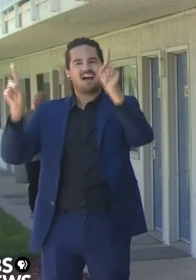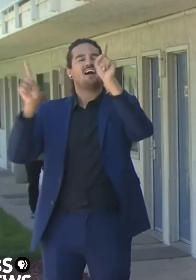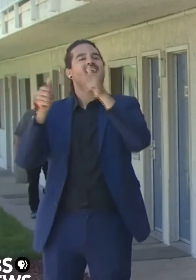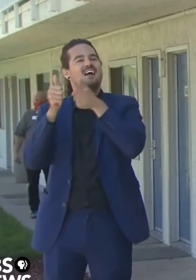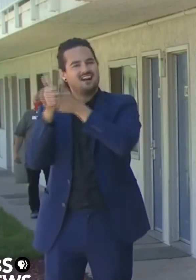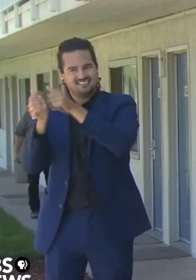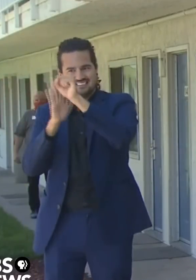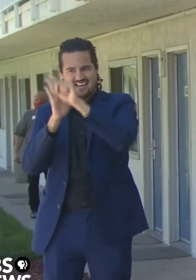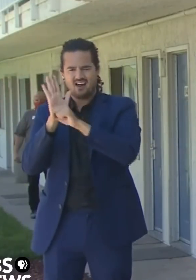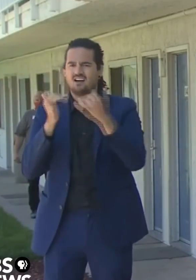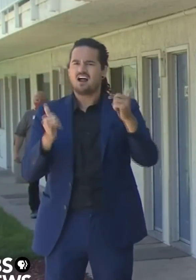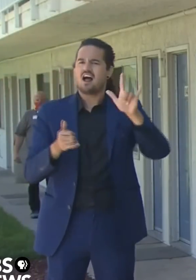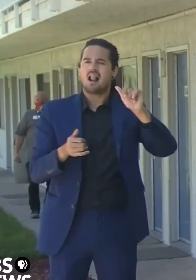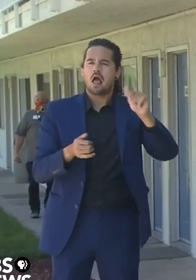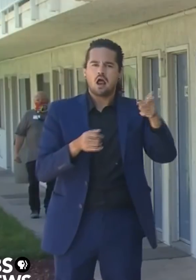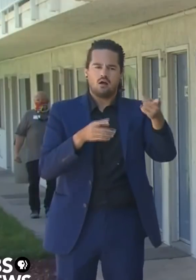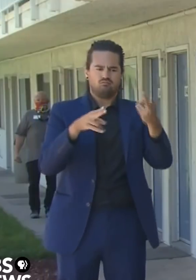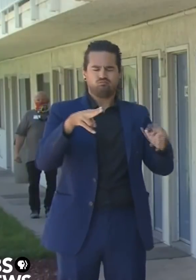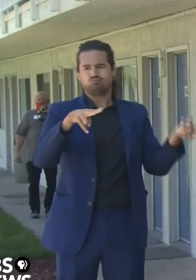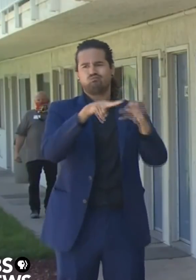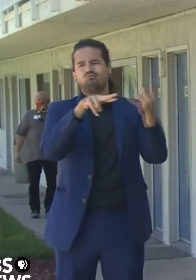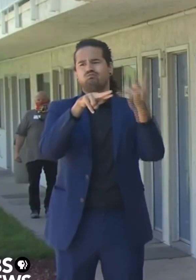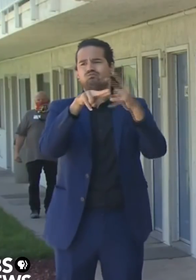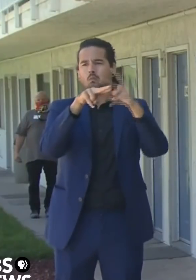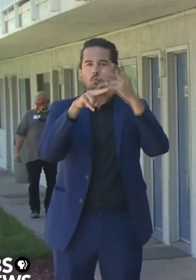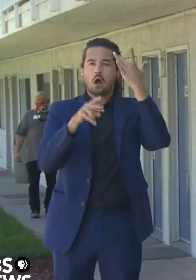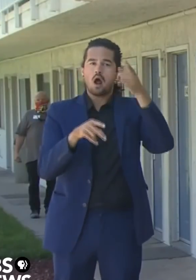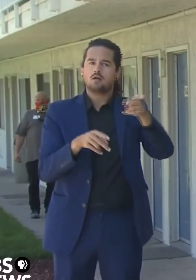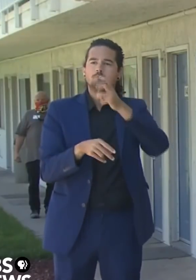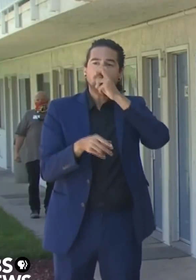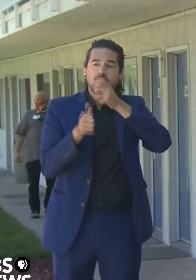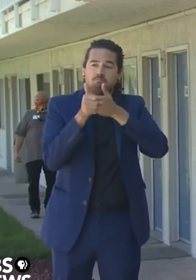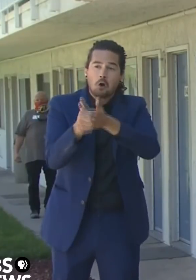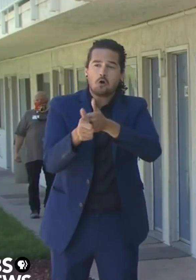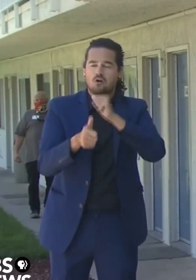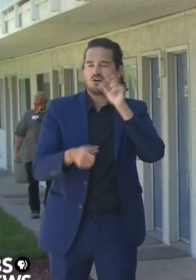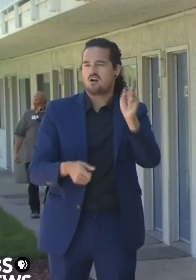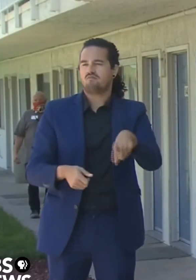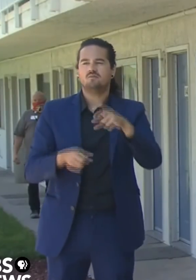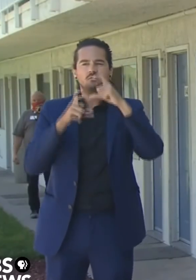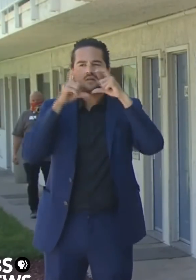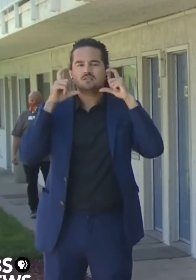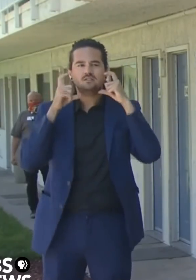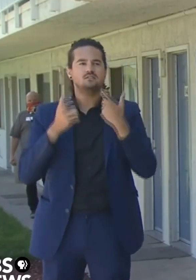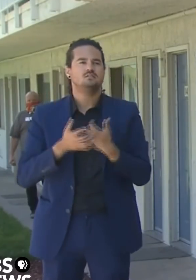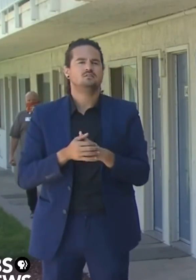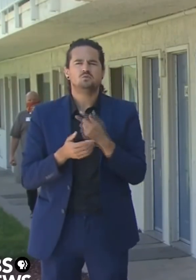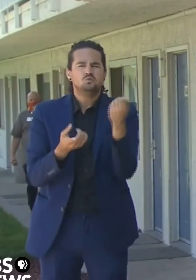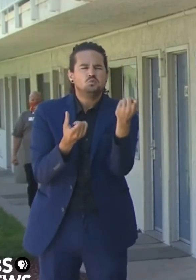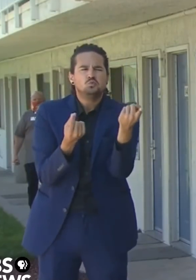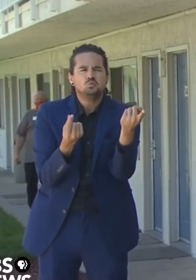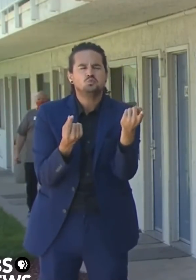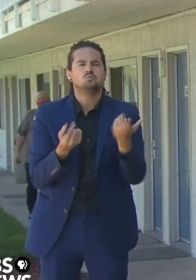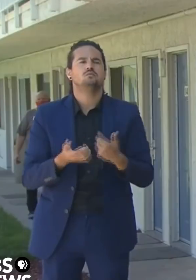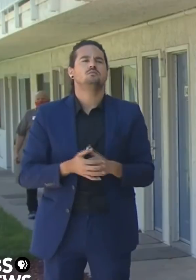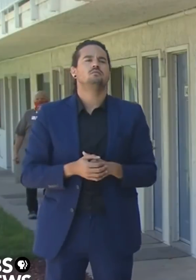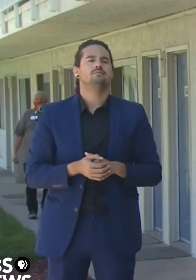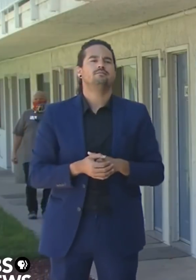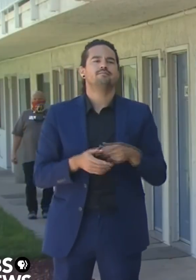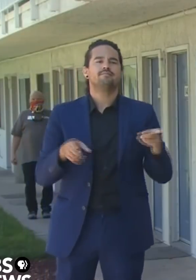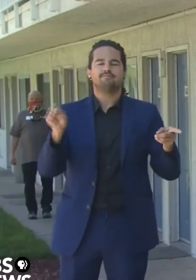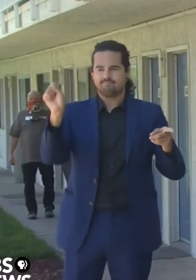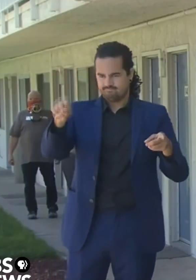statewide to wear masks. We believe wearing face coverings can mitigate the spread and the transmission of this virus. We think it's one of the most